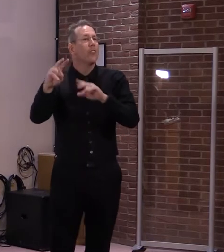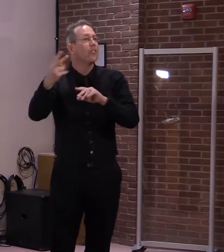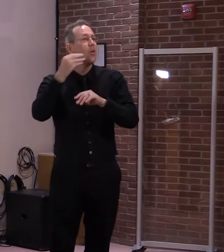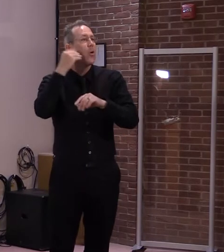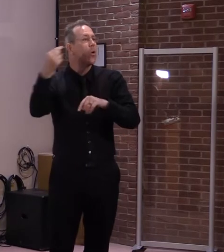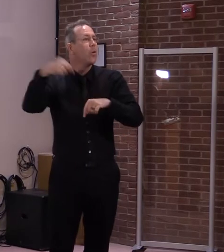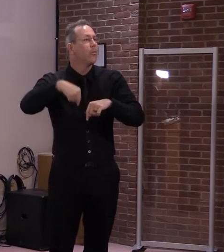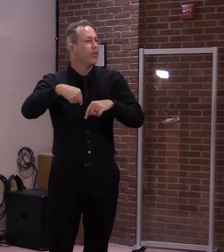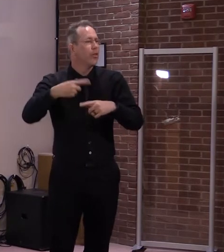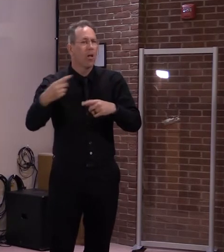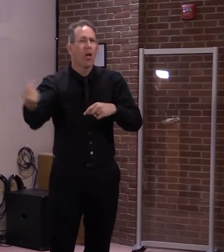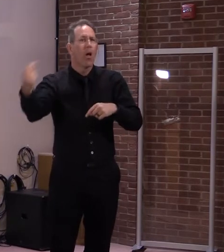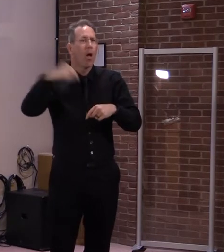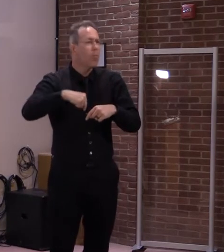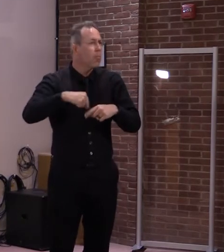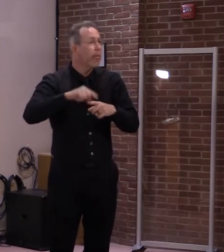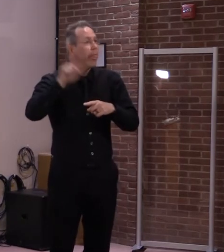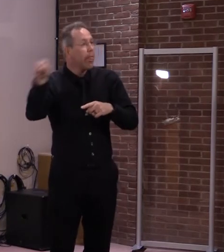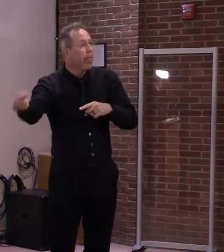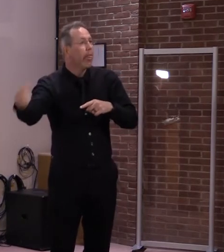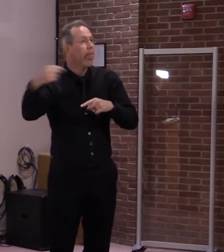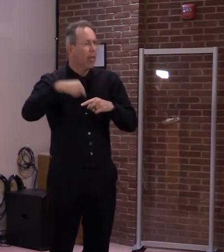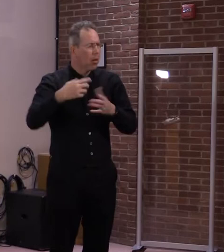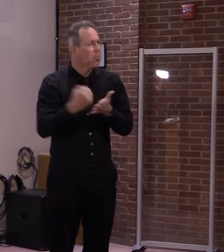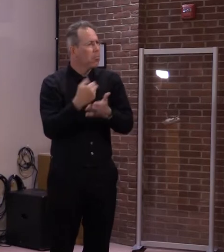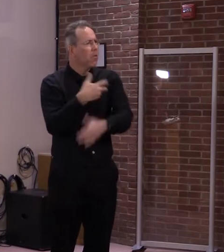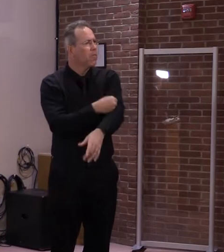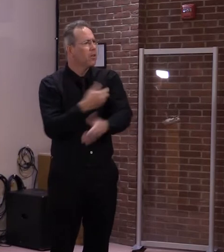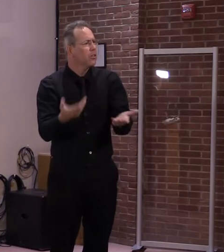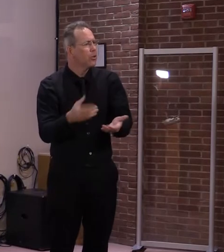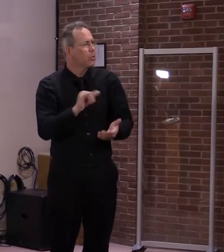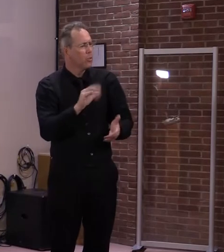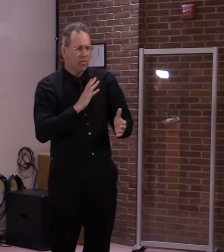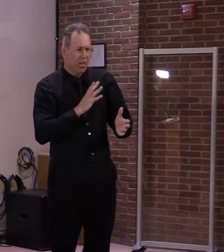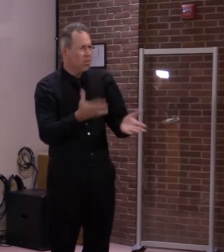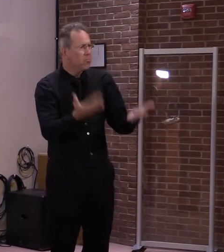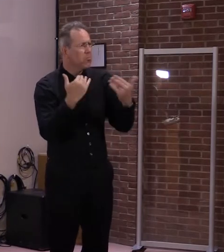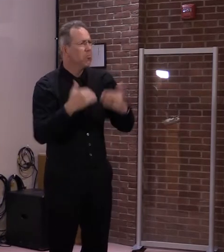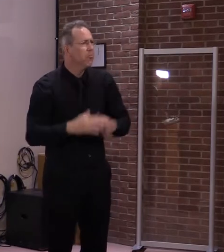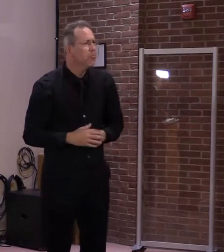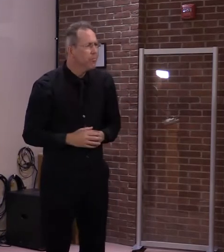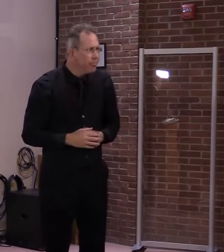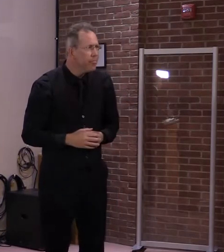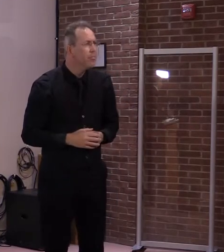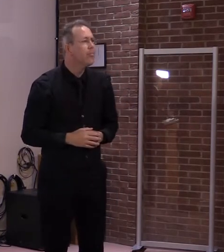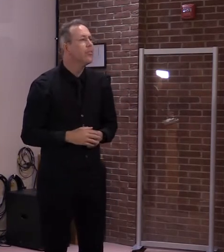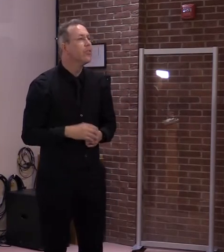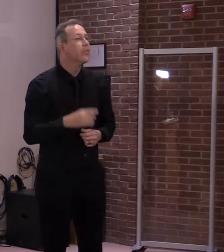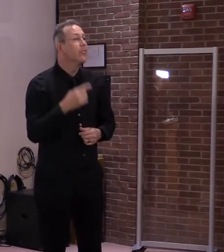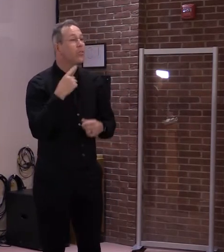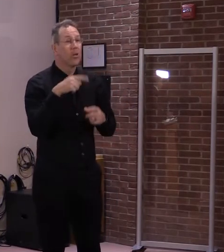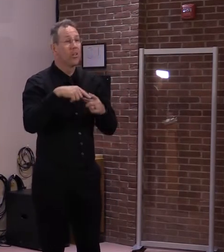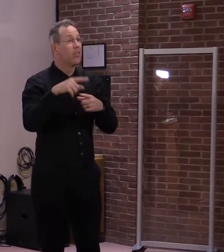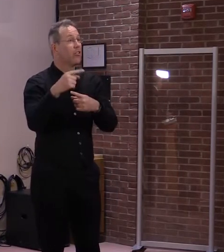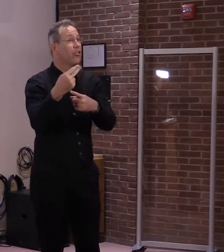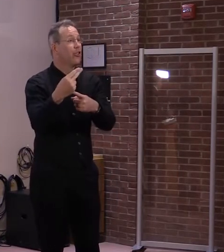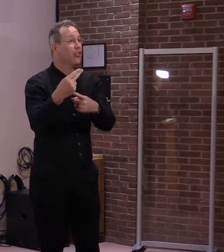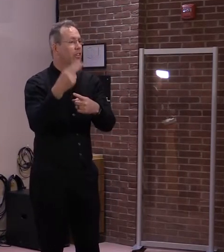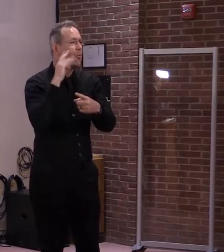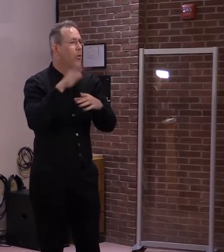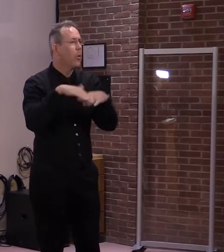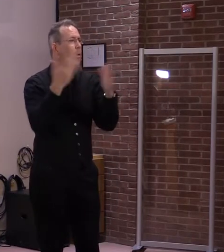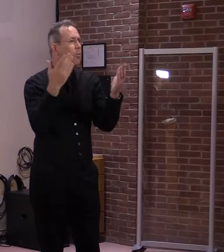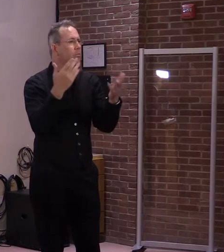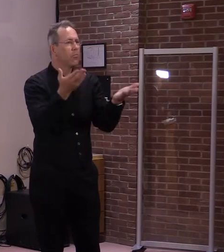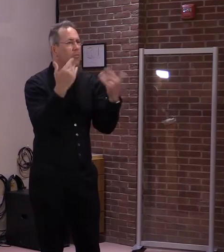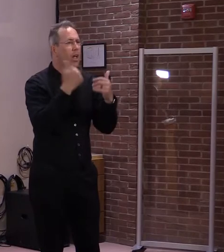for their needs as well. So that'll happen, I think on Thursday, and we'll continue to do our part and